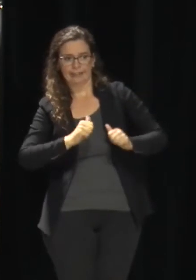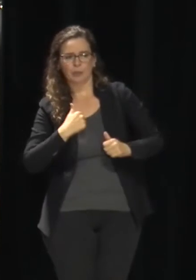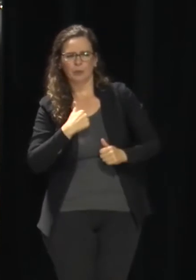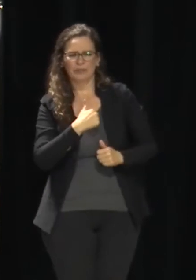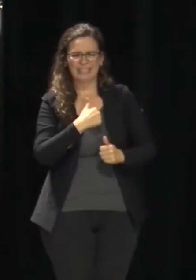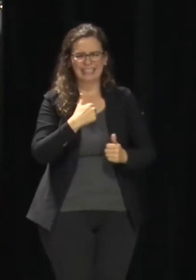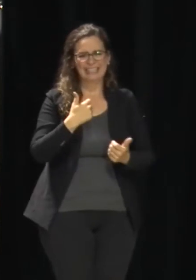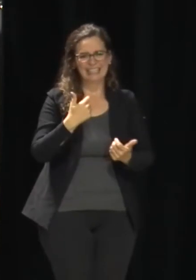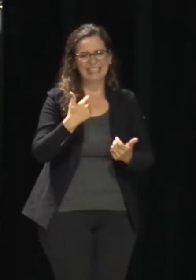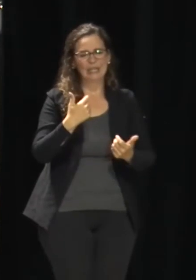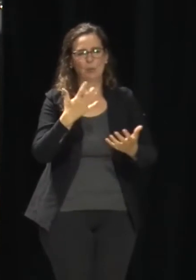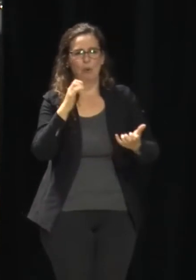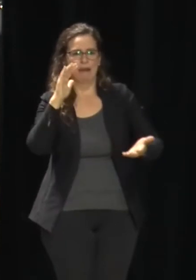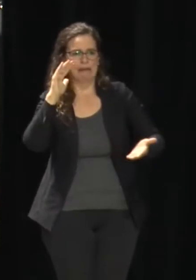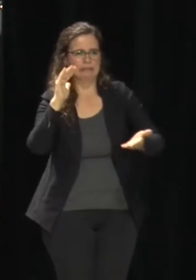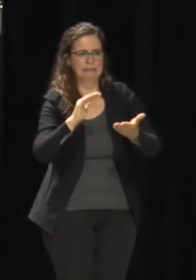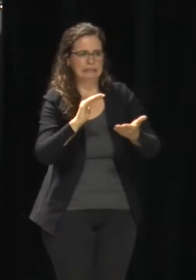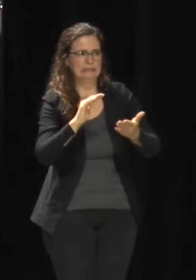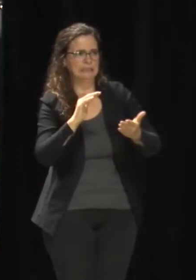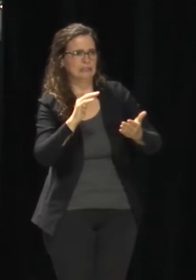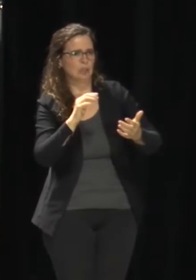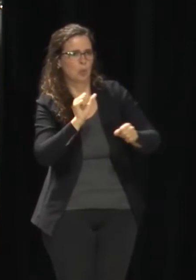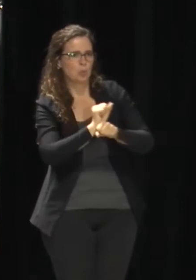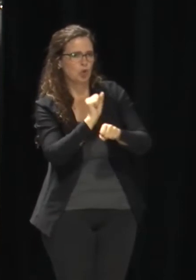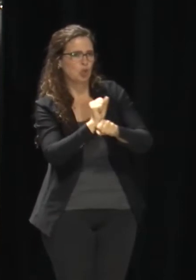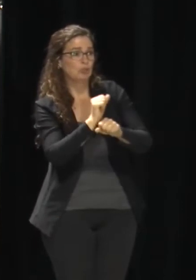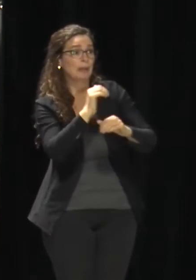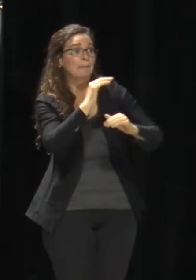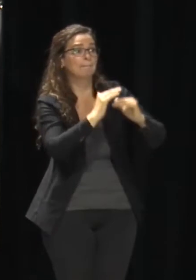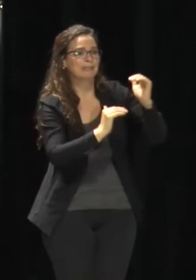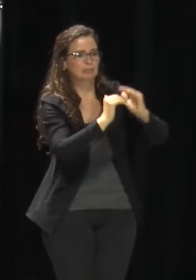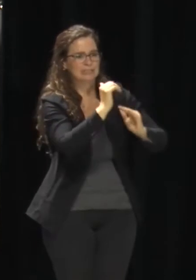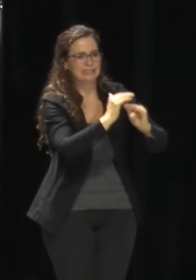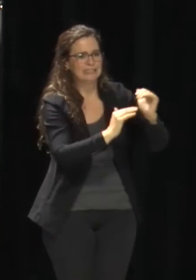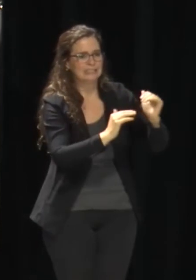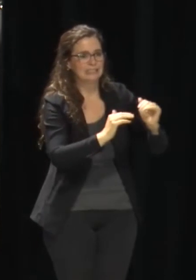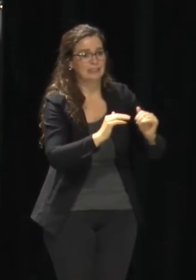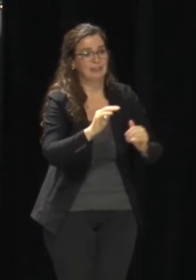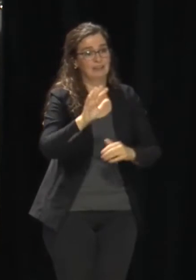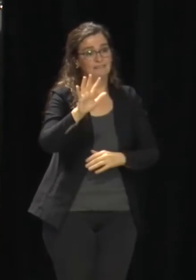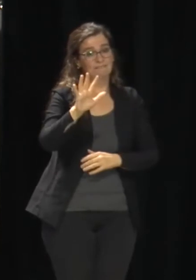working over 540 positions that we had filled last year.